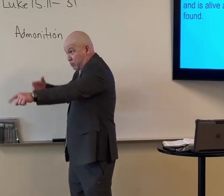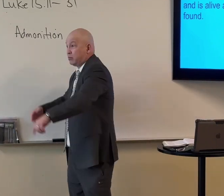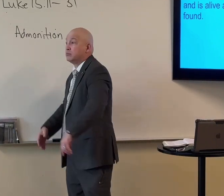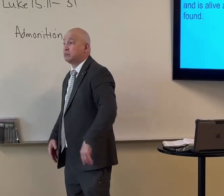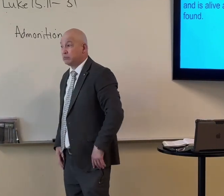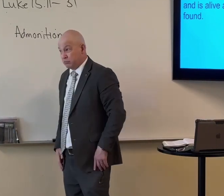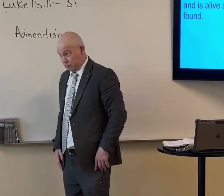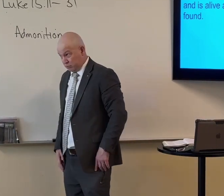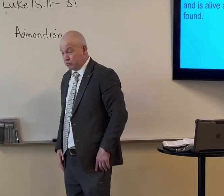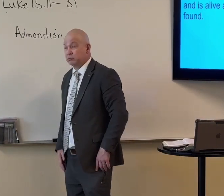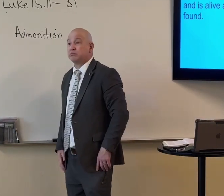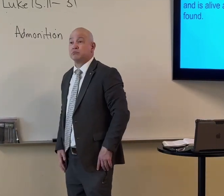You're a father. You're a father. Yeah.